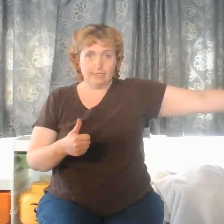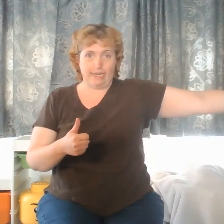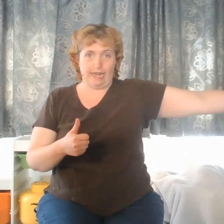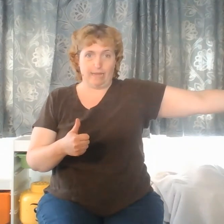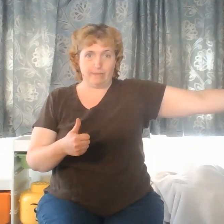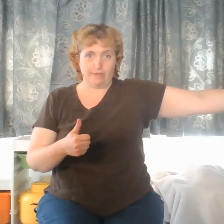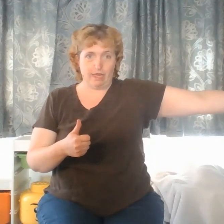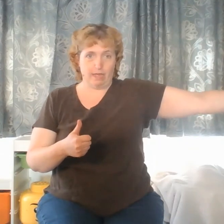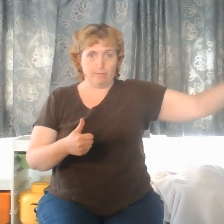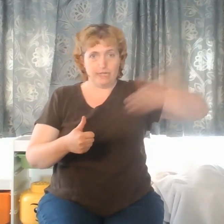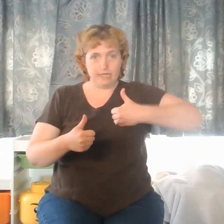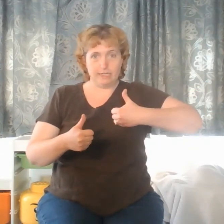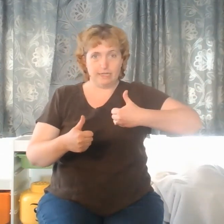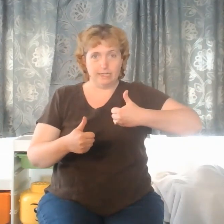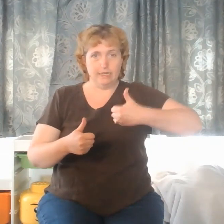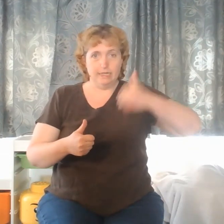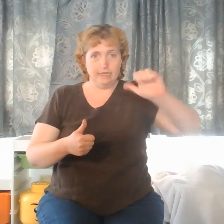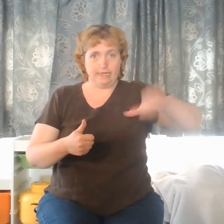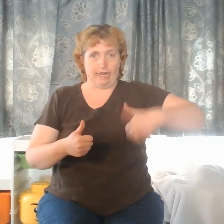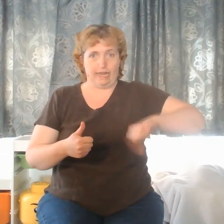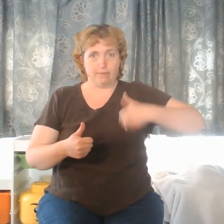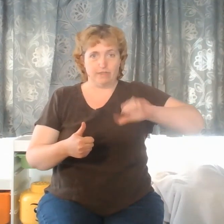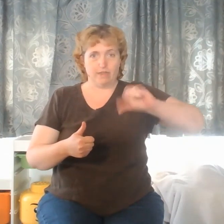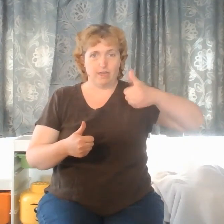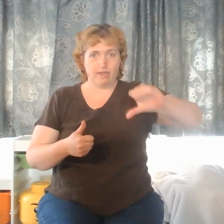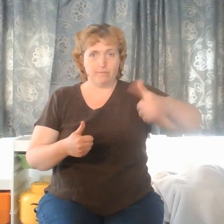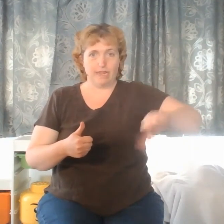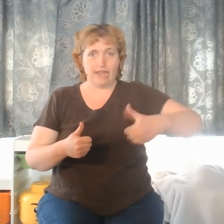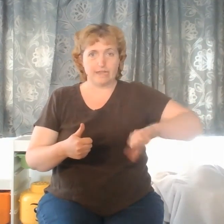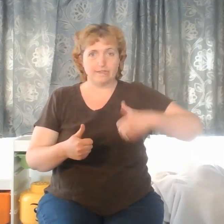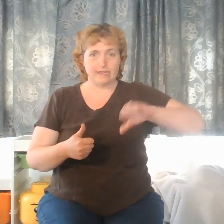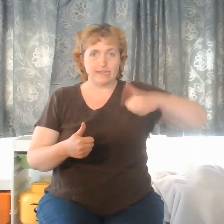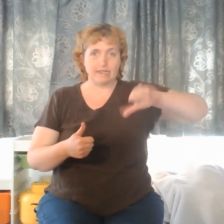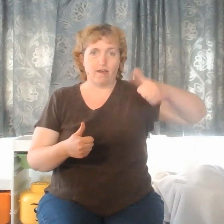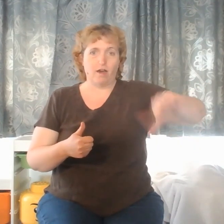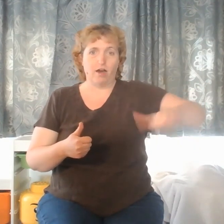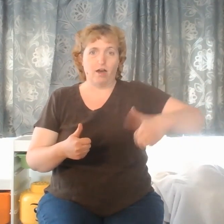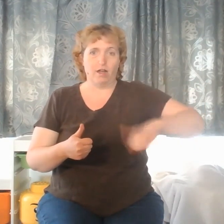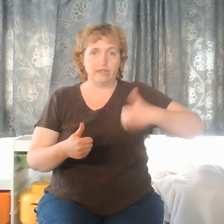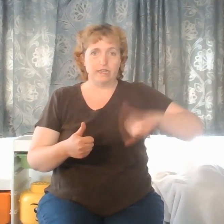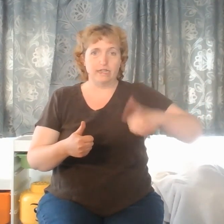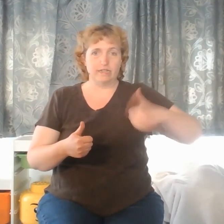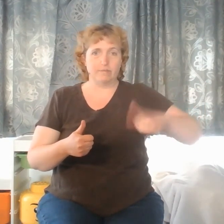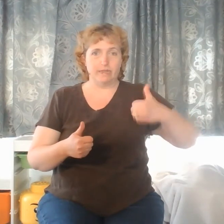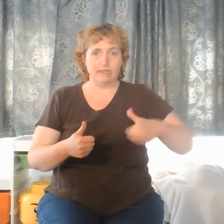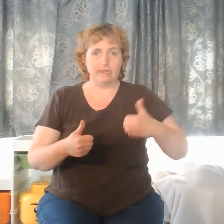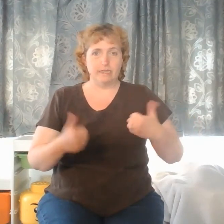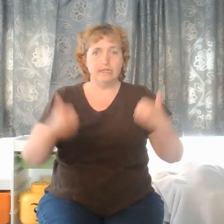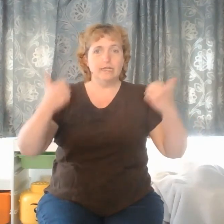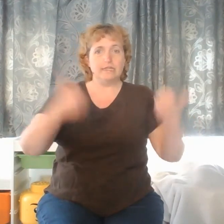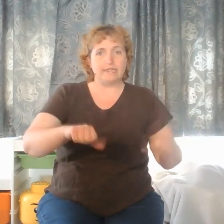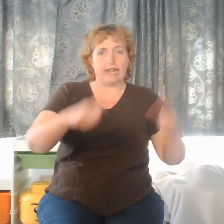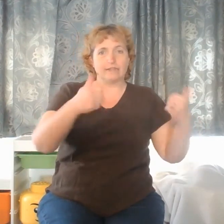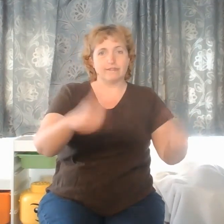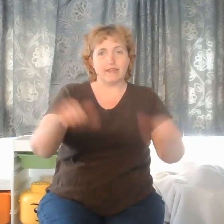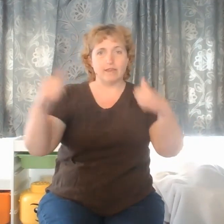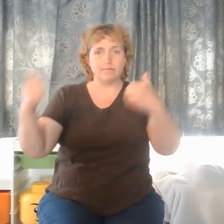Tammy thumb in, Tammy thumb dancing all in a spin. Dance them,